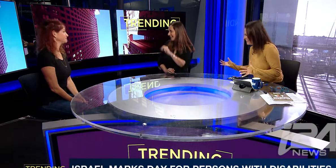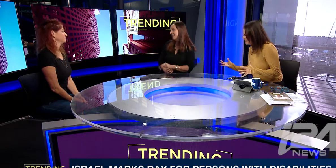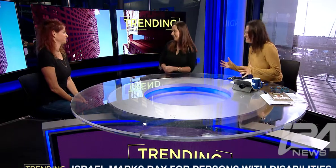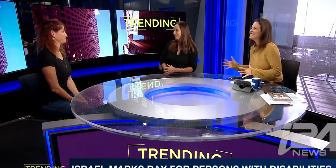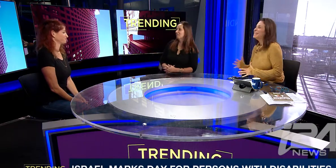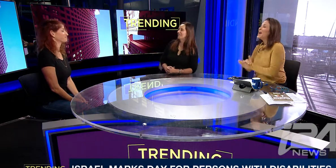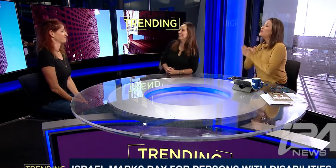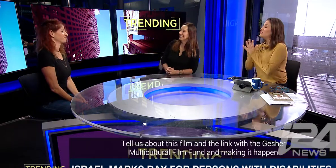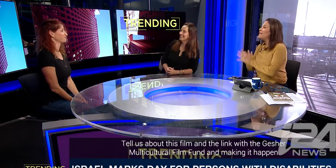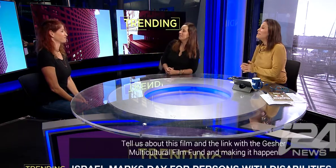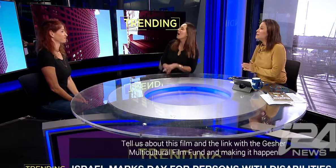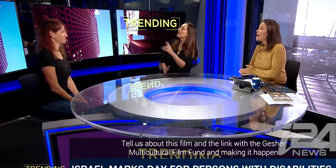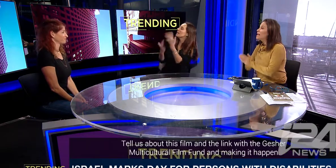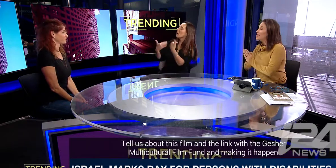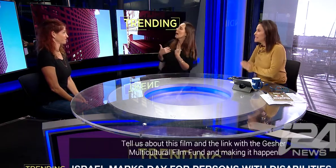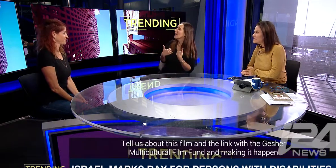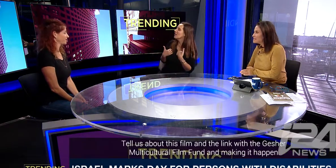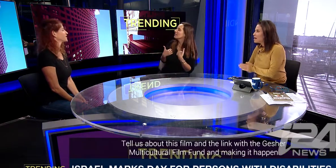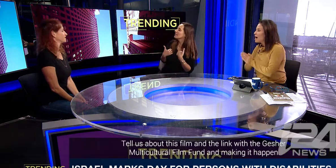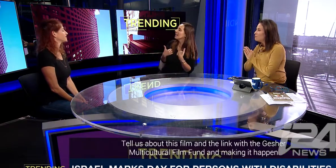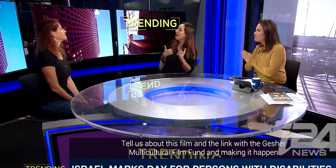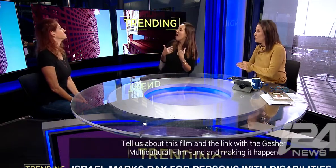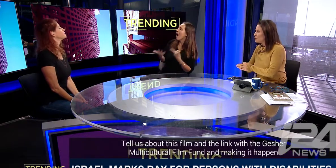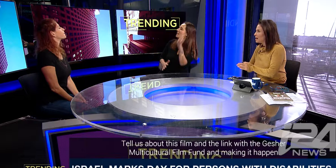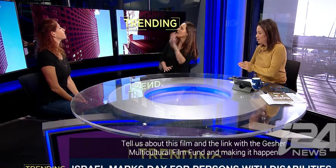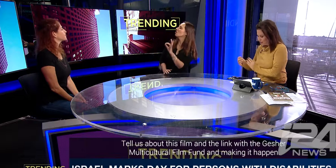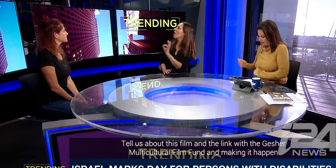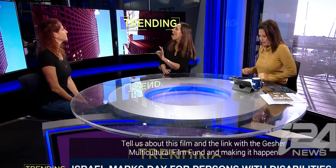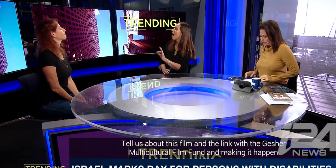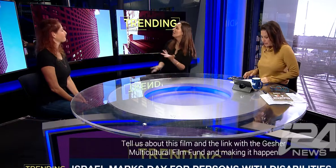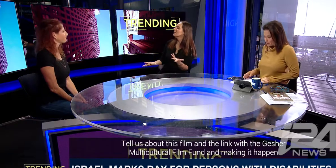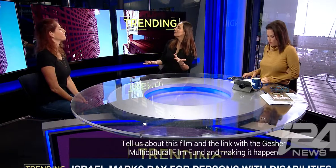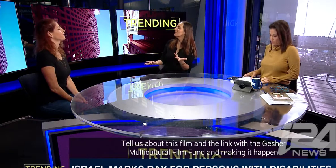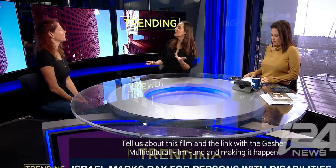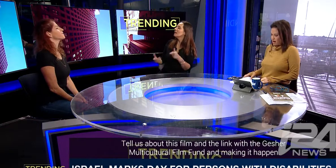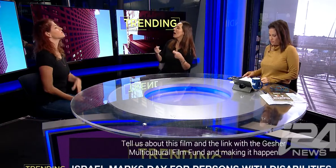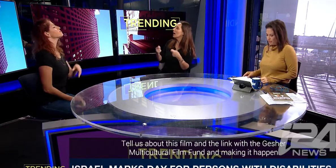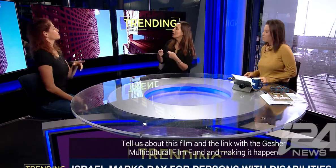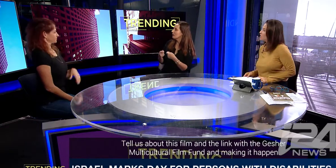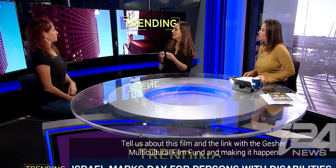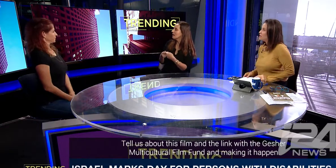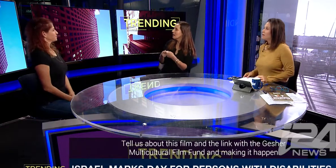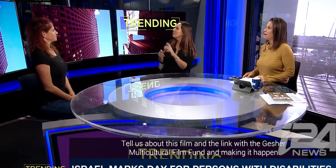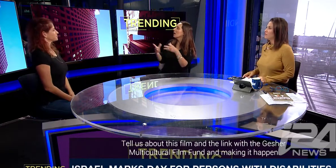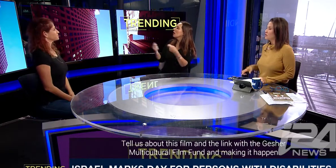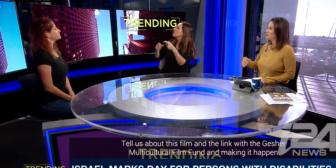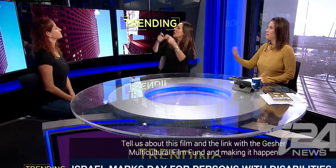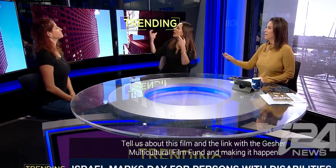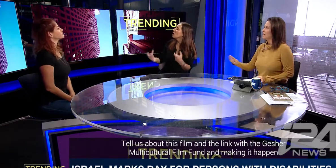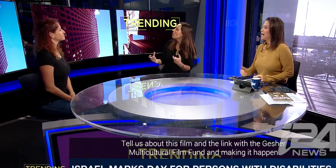Yep. So tell us about this film and the link with the Gesher Foundation and making it